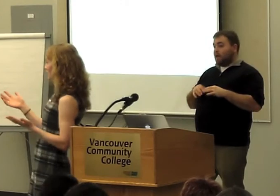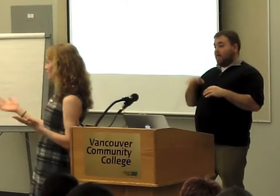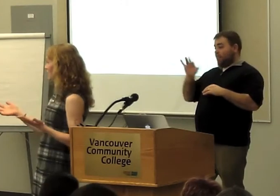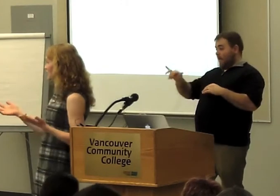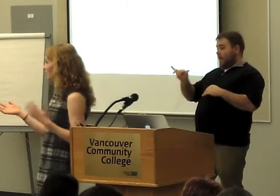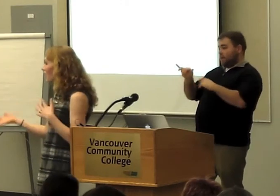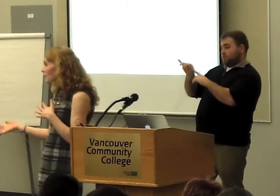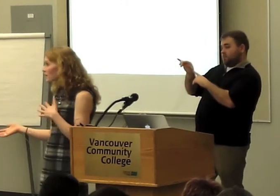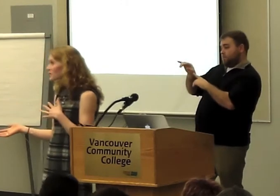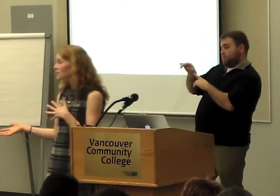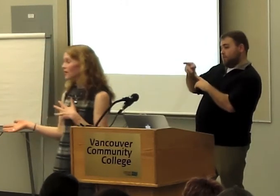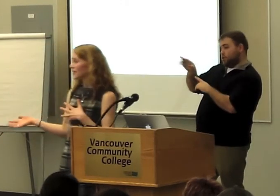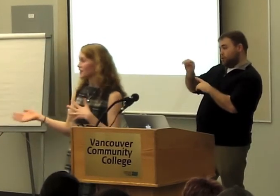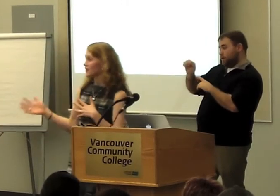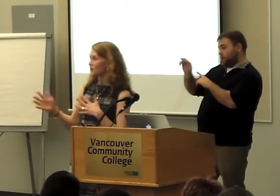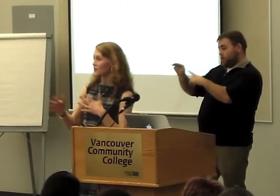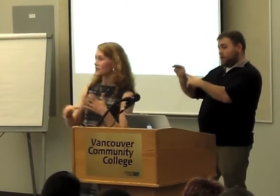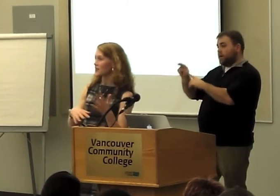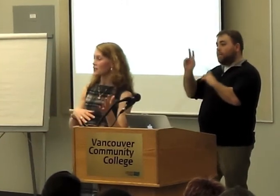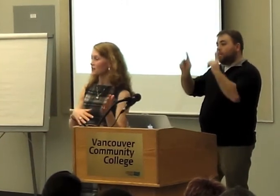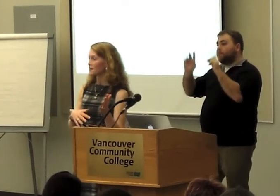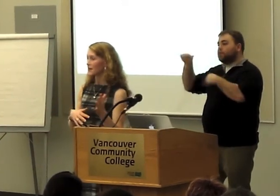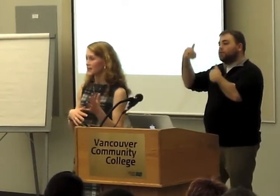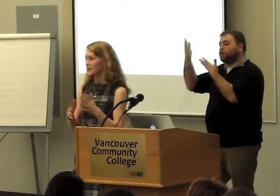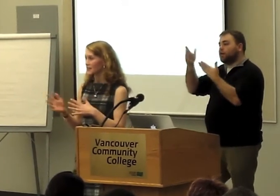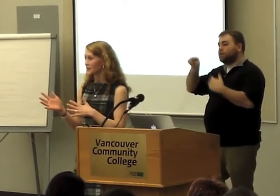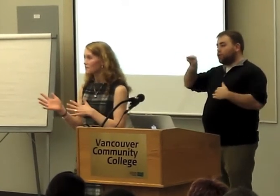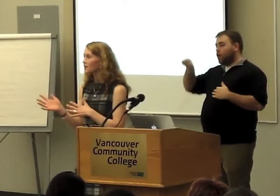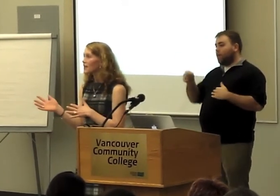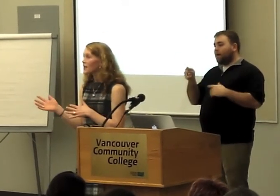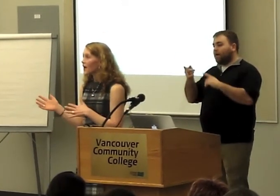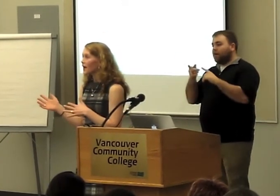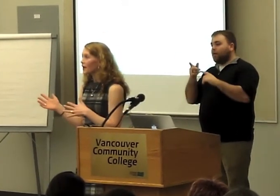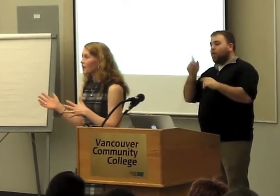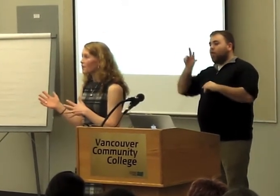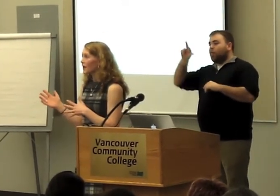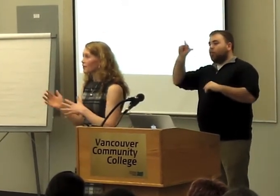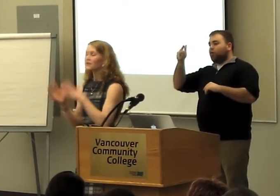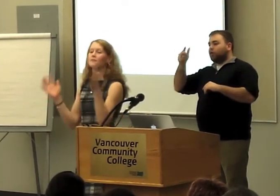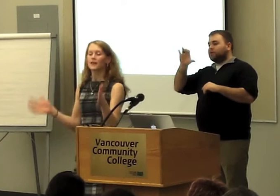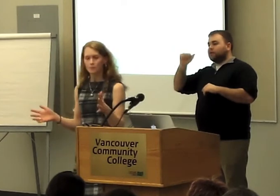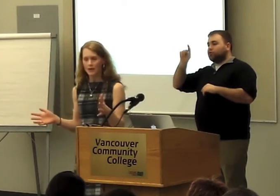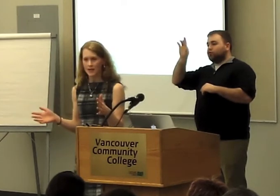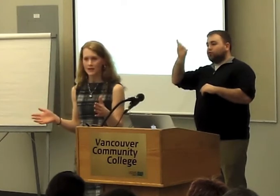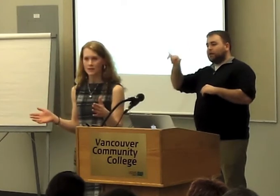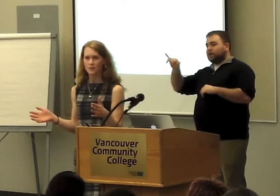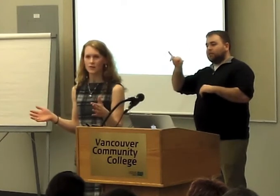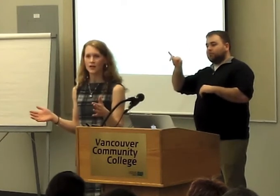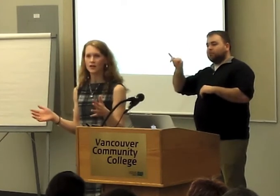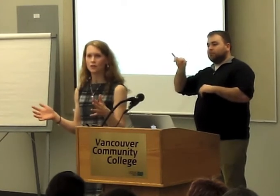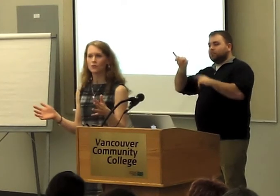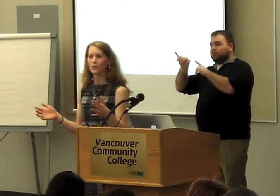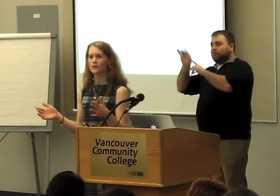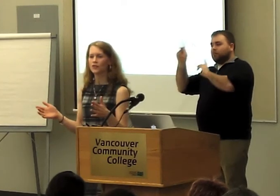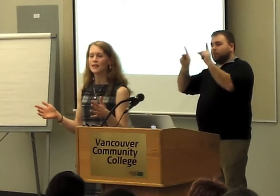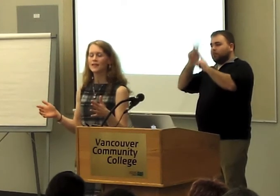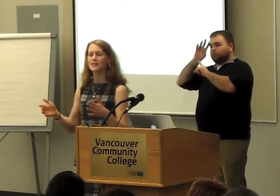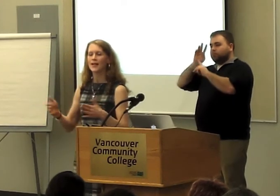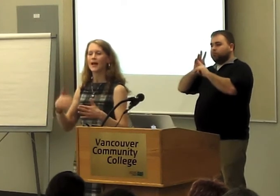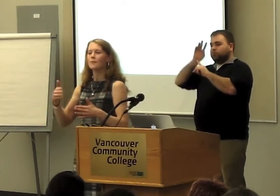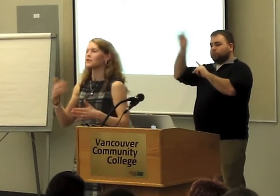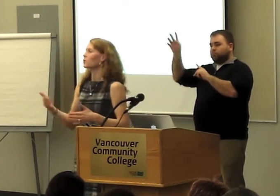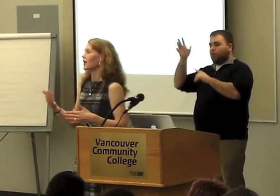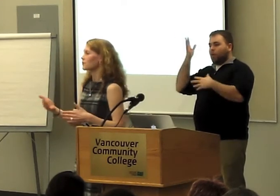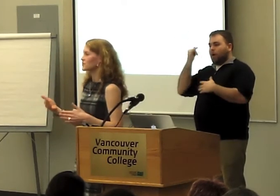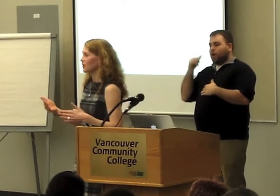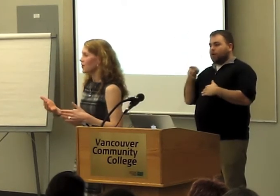They suggest that the comma was created in 3rd century Byzantium, by Aristophan of Byzantium, sorry, who was trying to